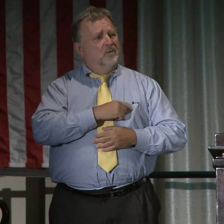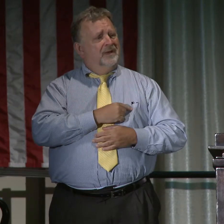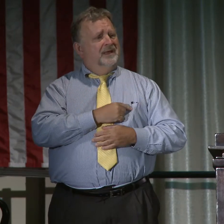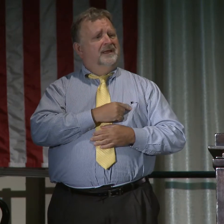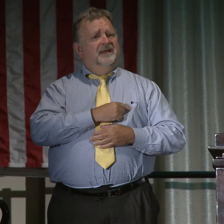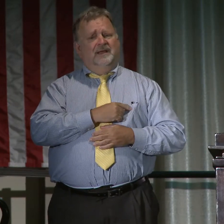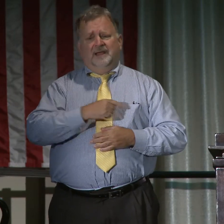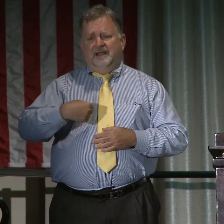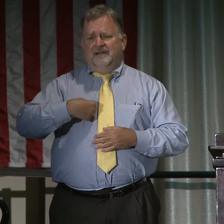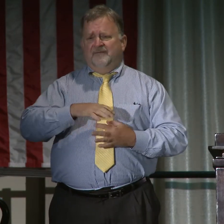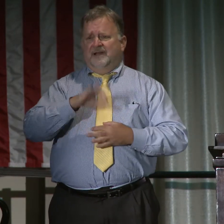the needs of the employers.